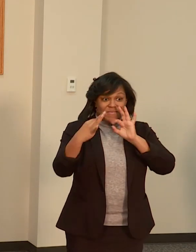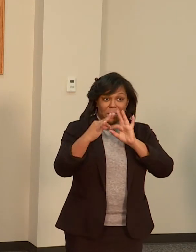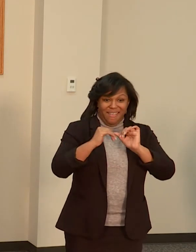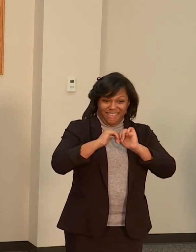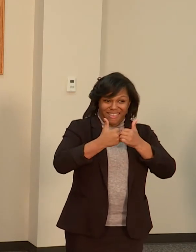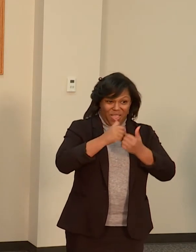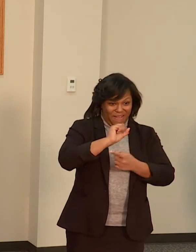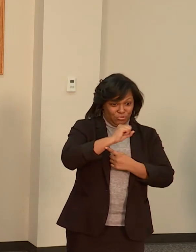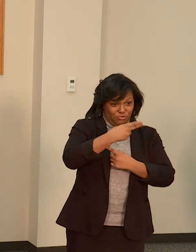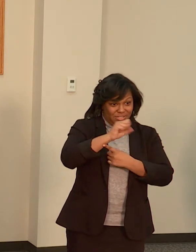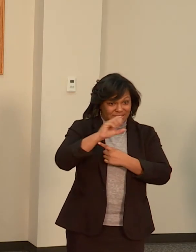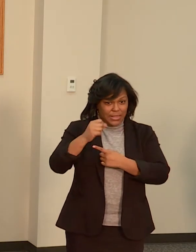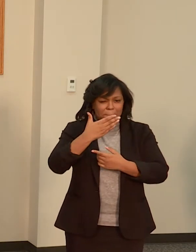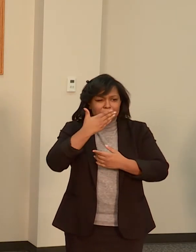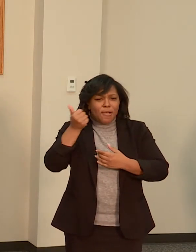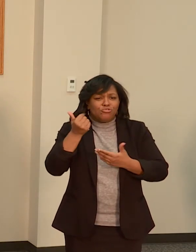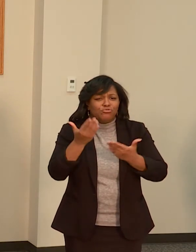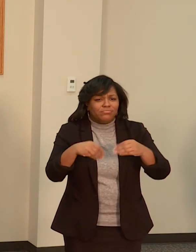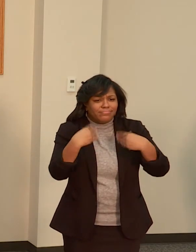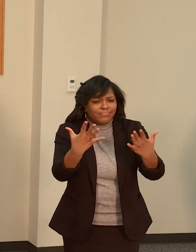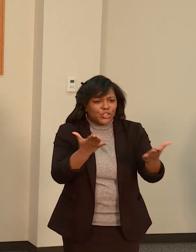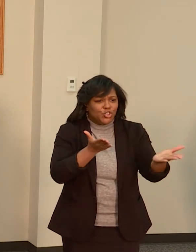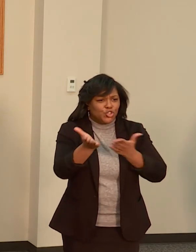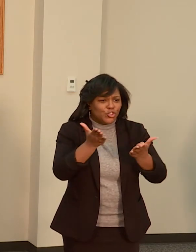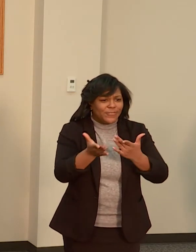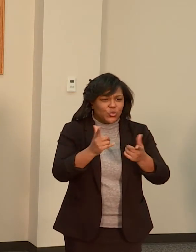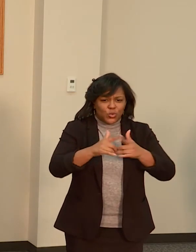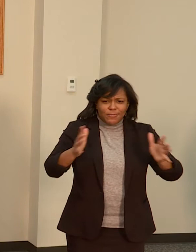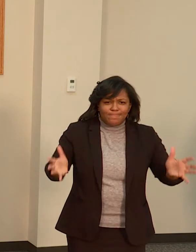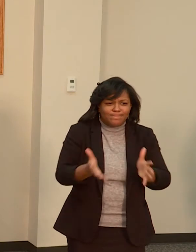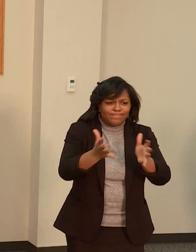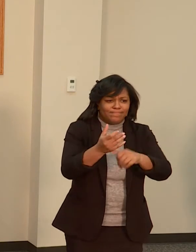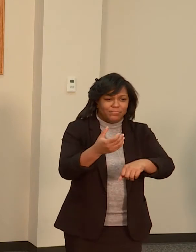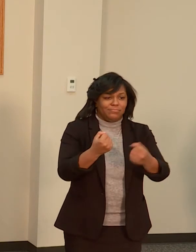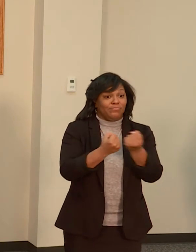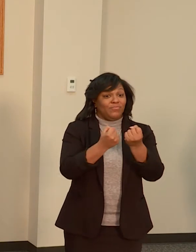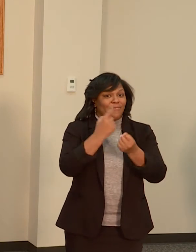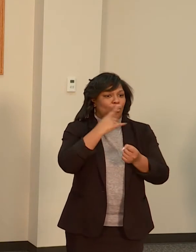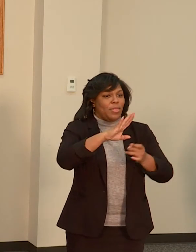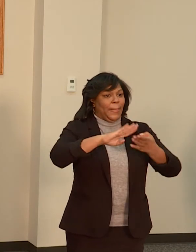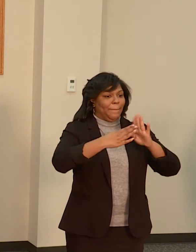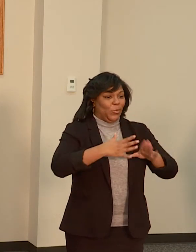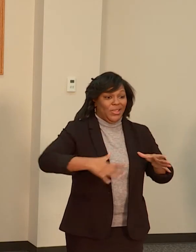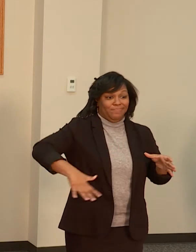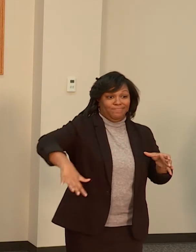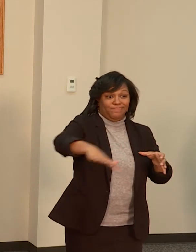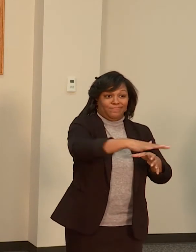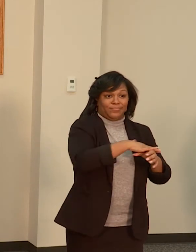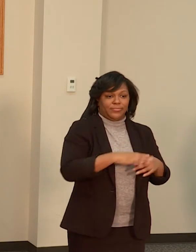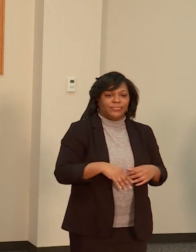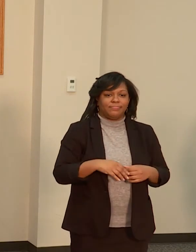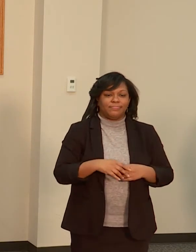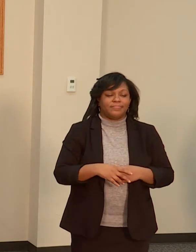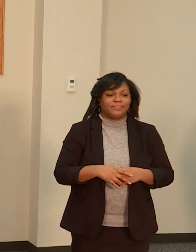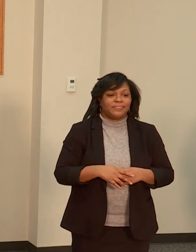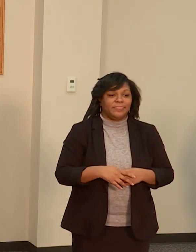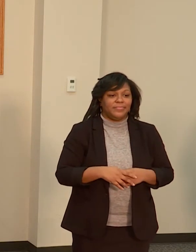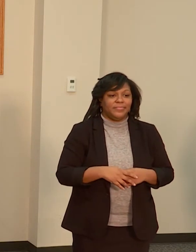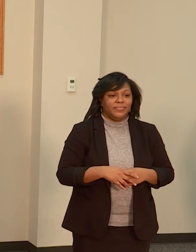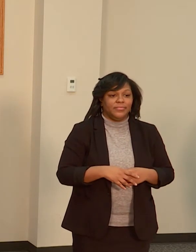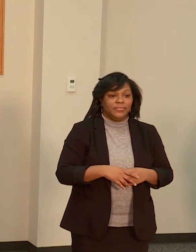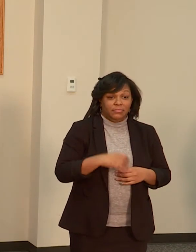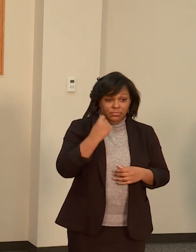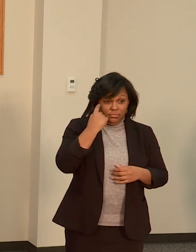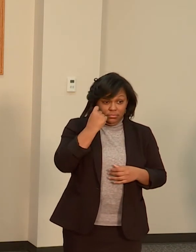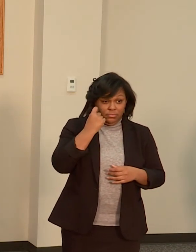serve and foster a sense of community amongst participants. It is important to note the strength of the relationships